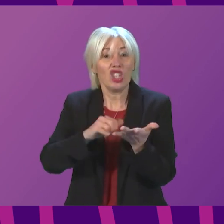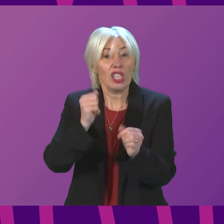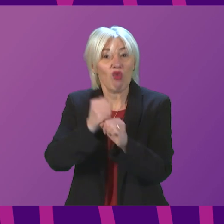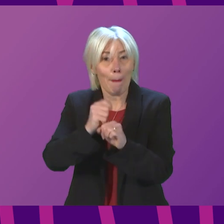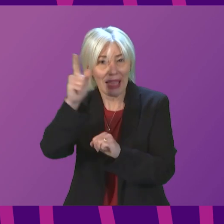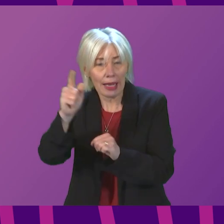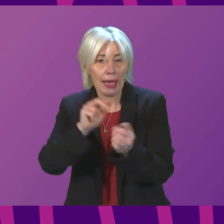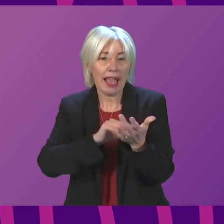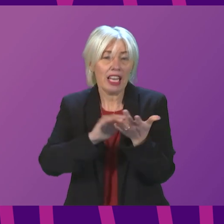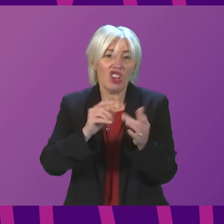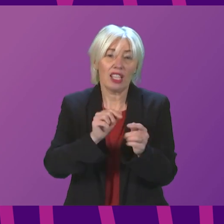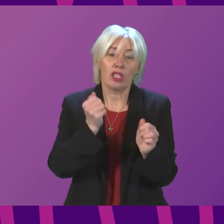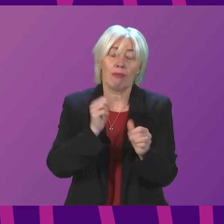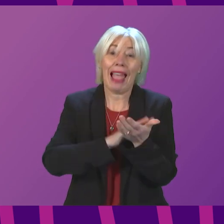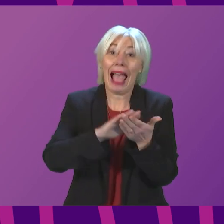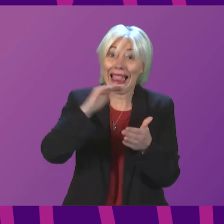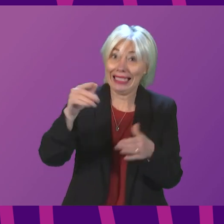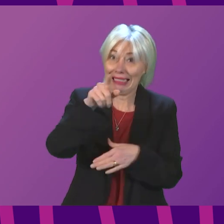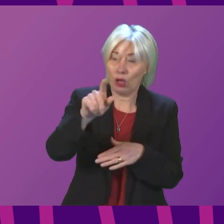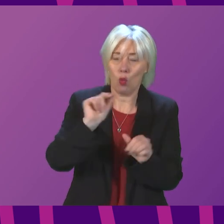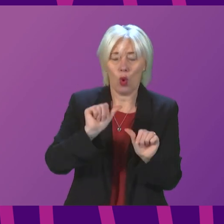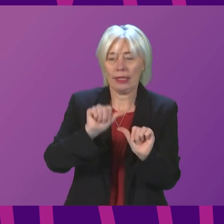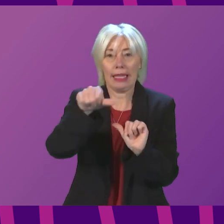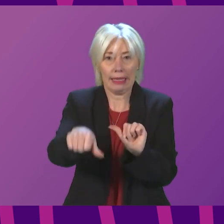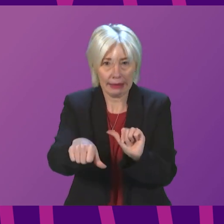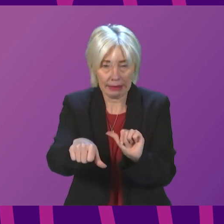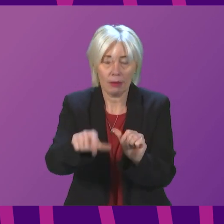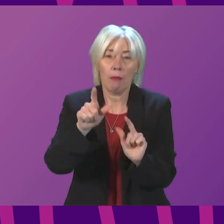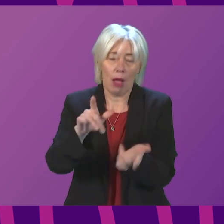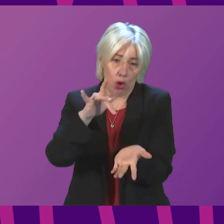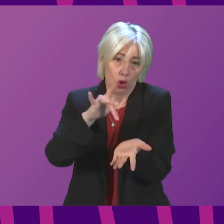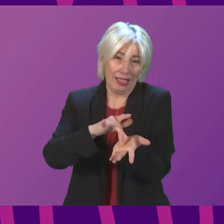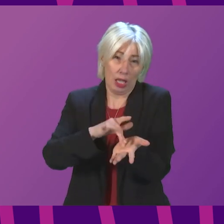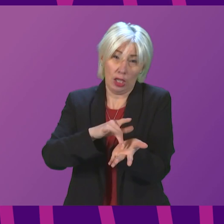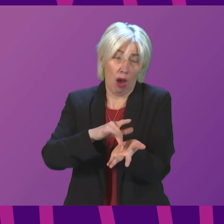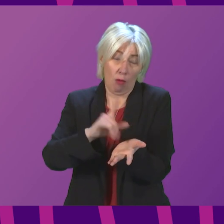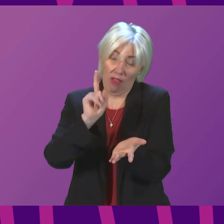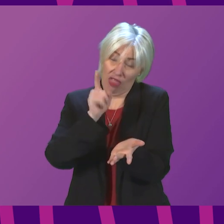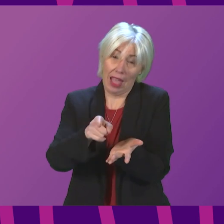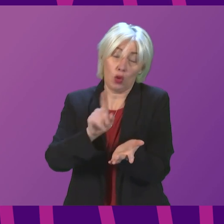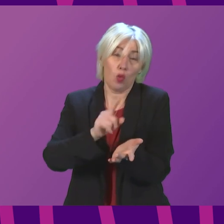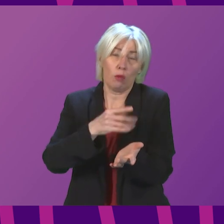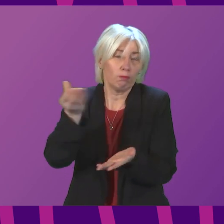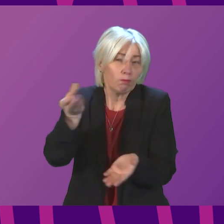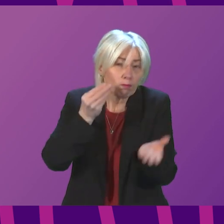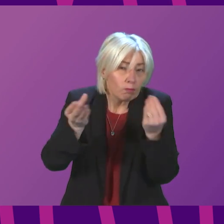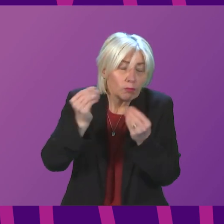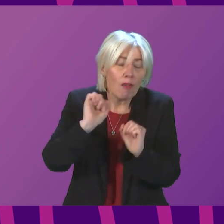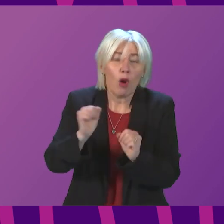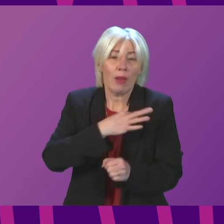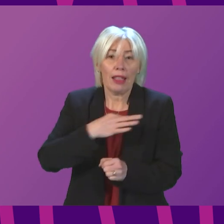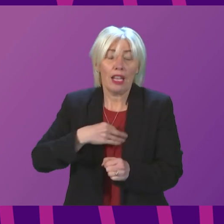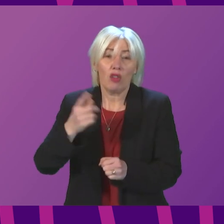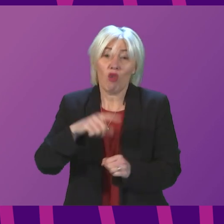to look at practical next steps, and core to that, of course, will be listening to clinicians at Regmore